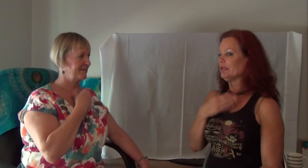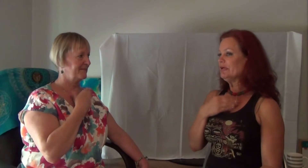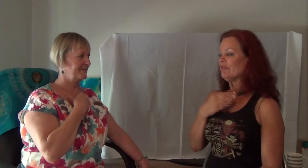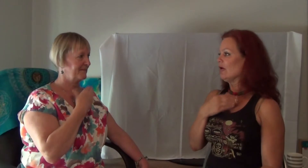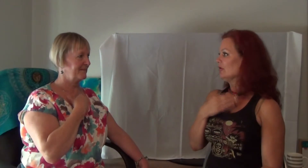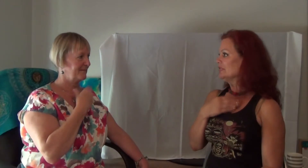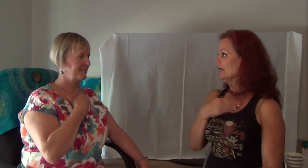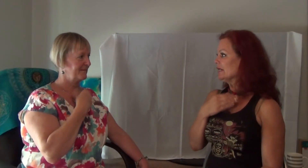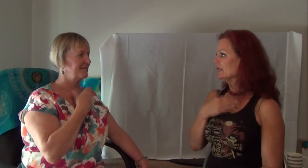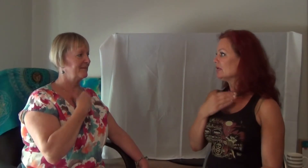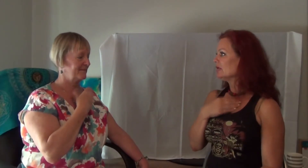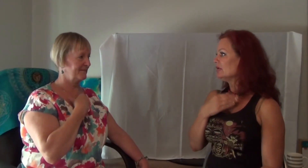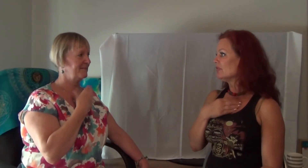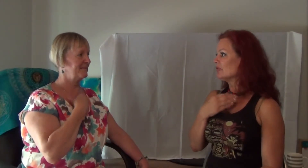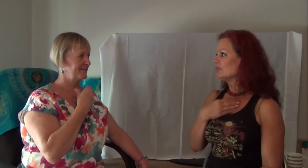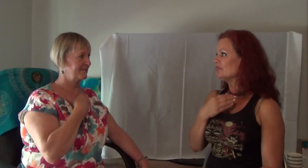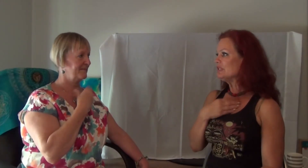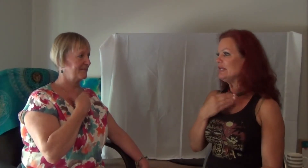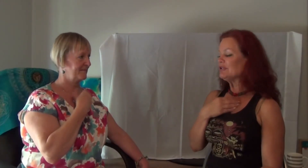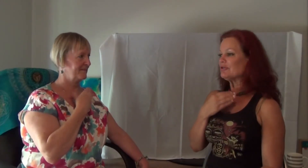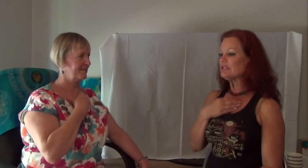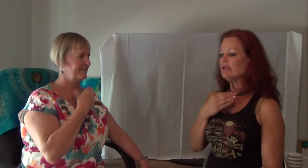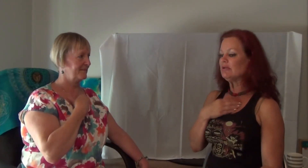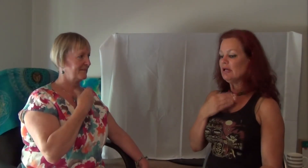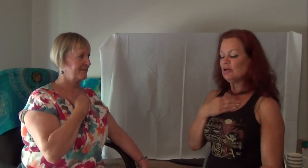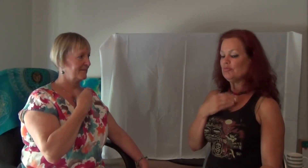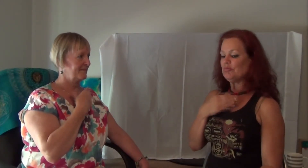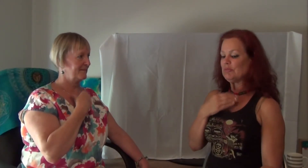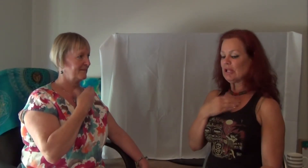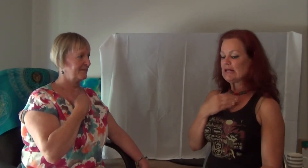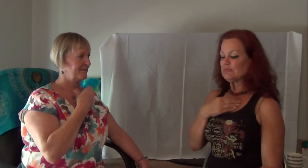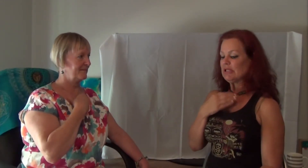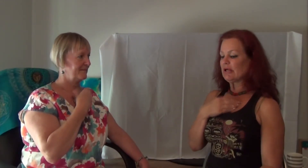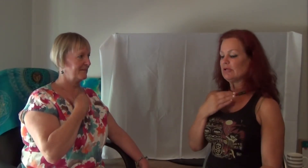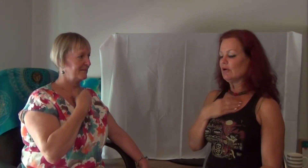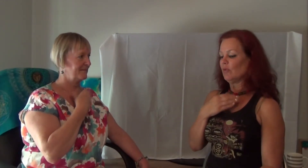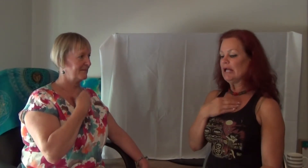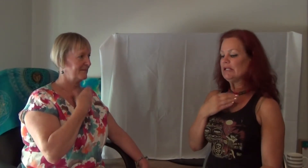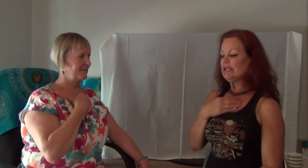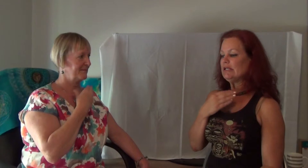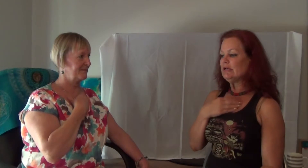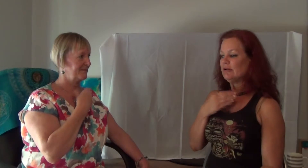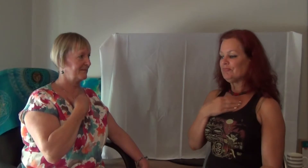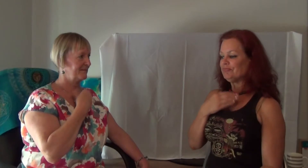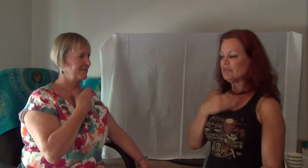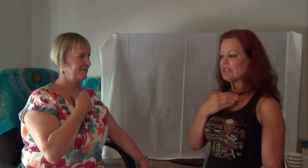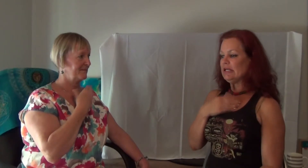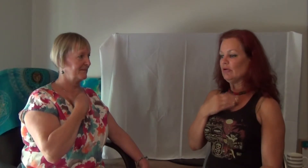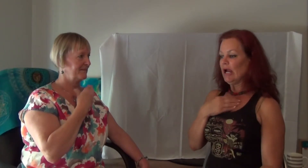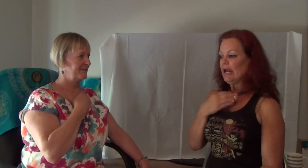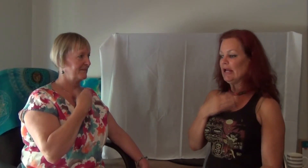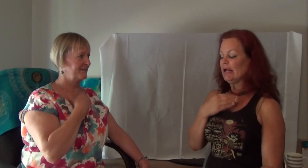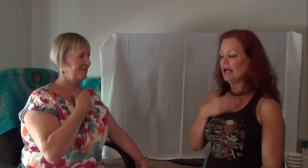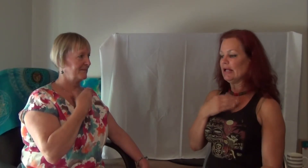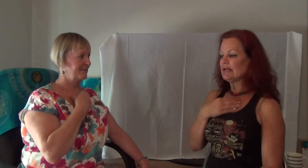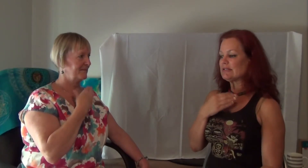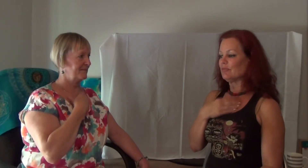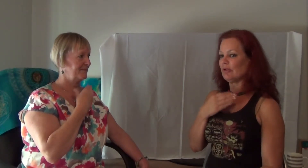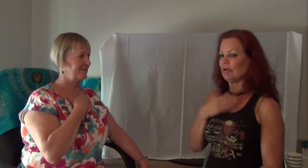believe they all did. The group of teenagers. People asked me why did he ski away? And I said well